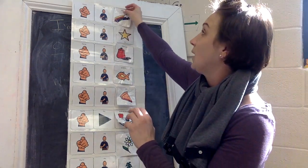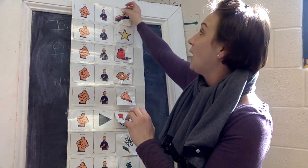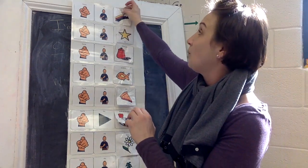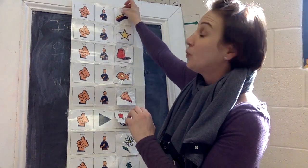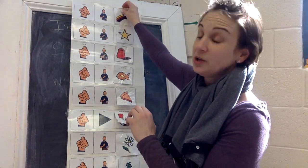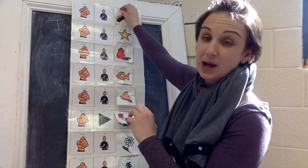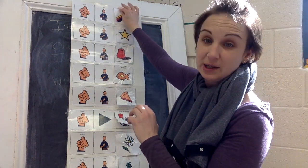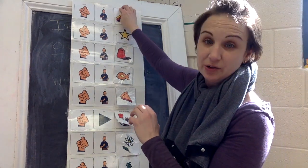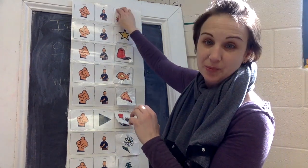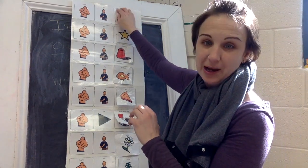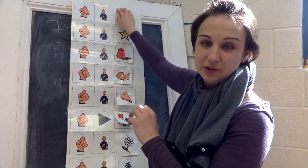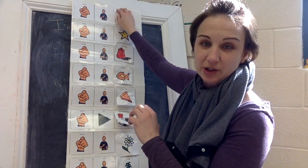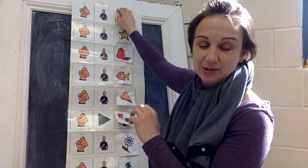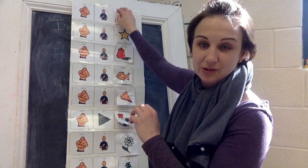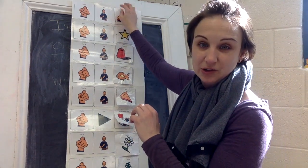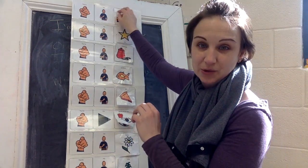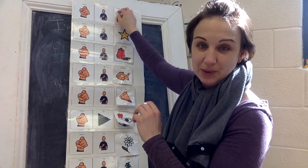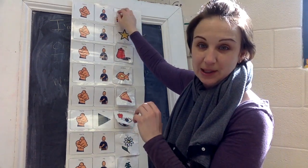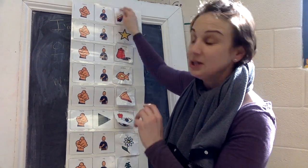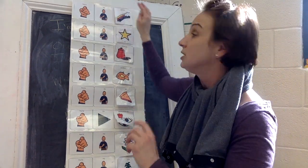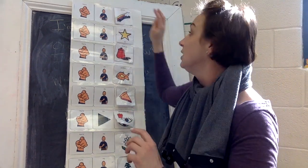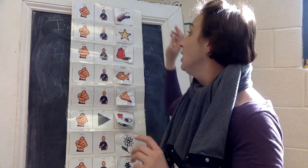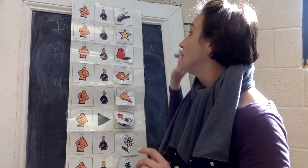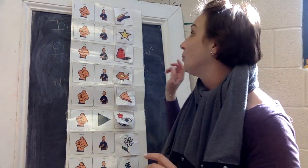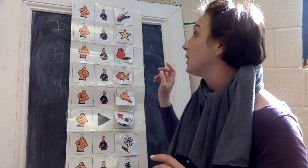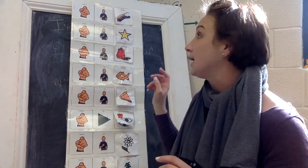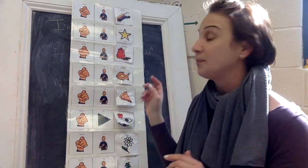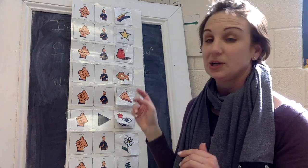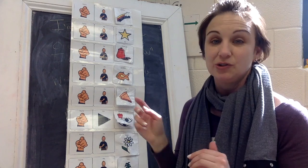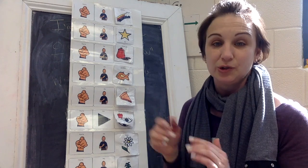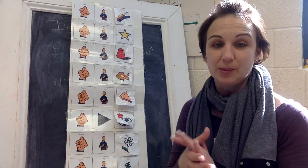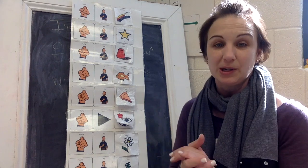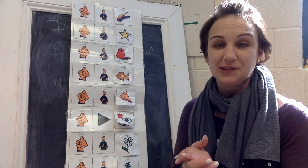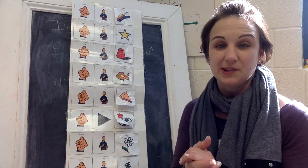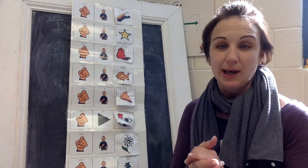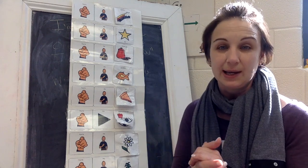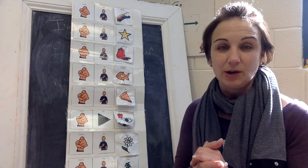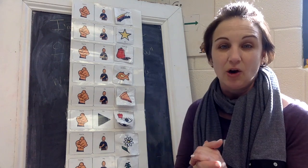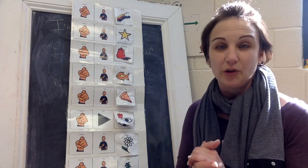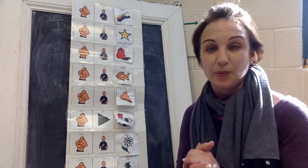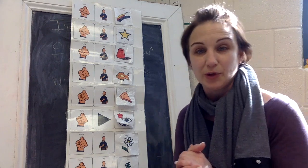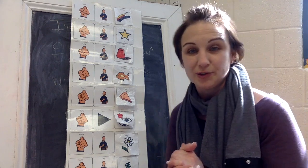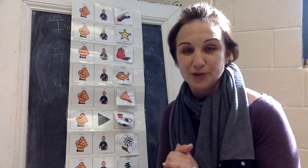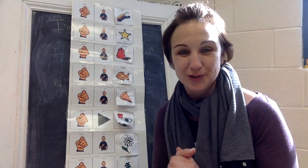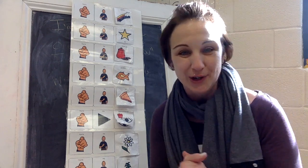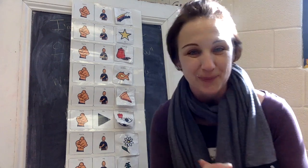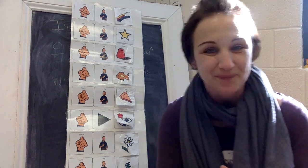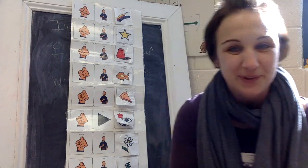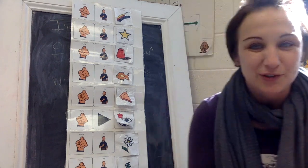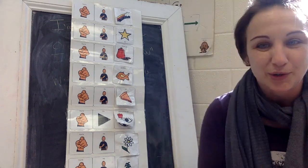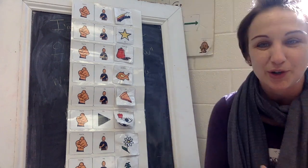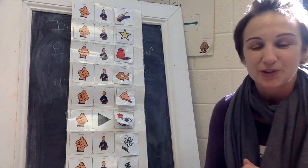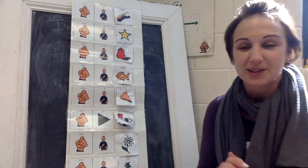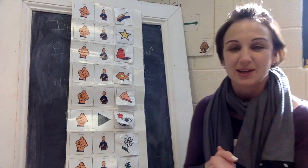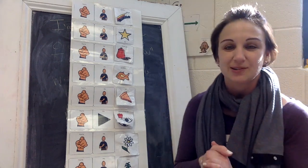So, we're not going to do matching because it's just me here, but what I am going to do is I'm going to sign all the words for you. So, it goes like this.